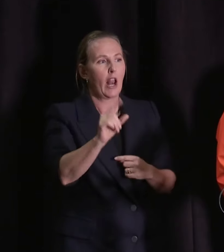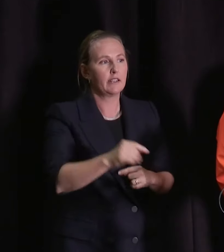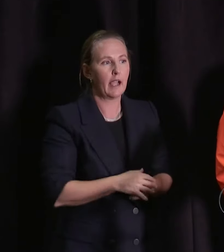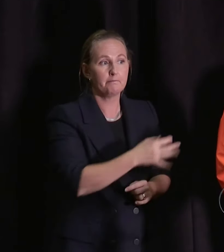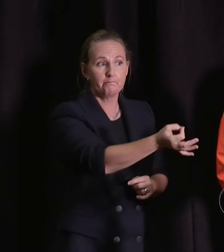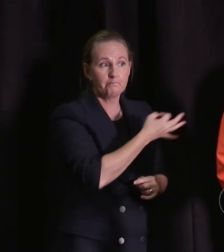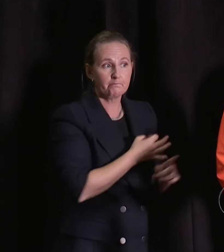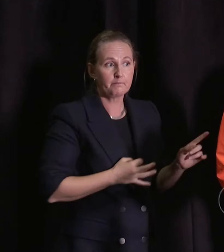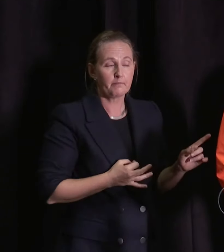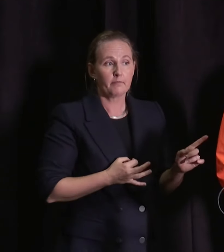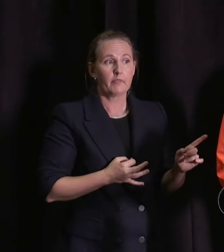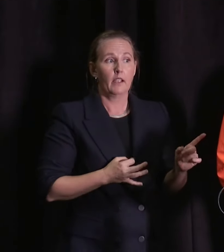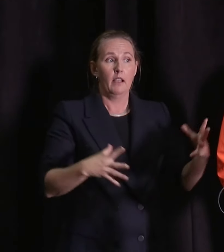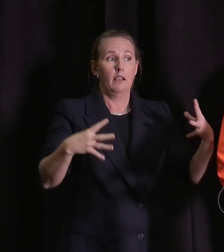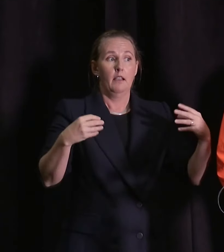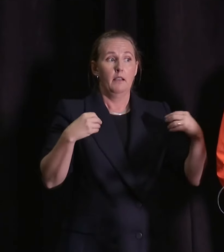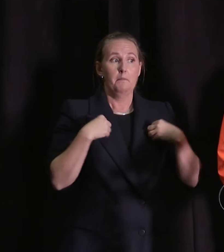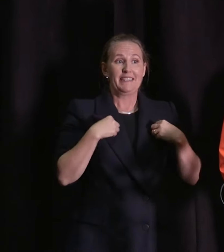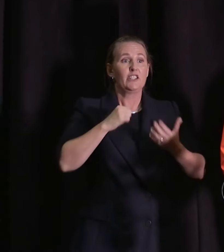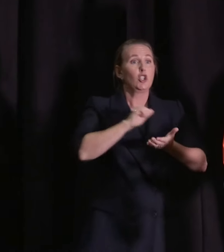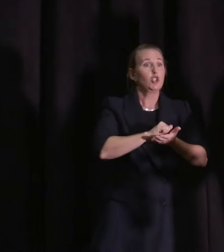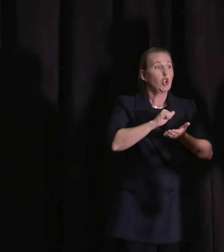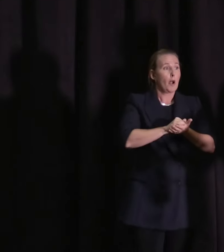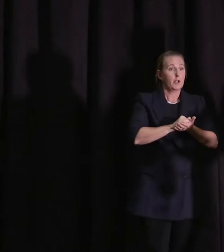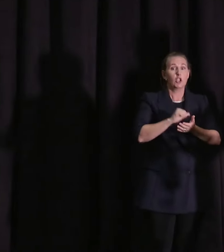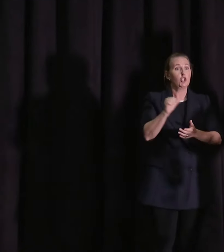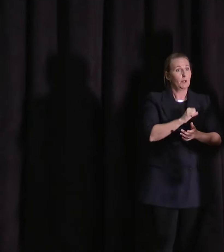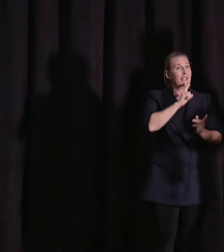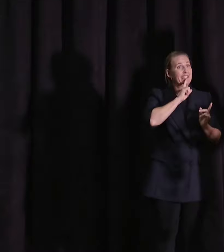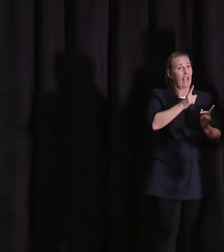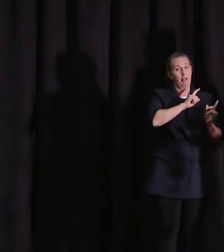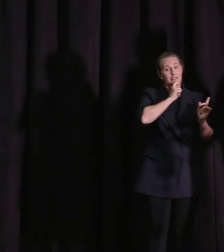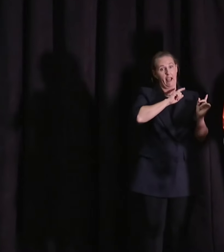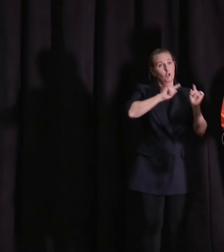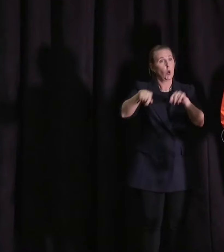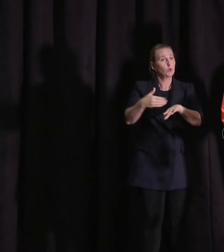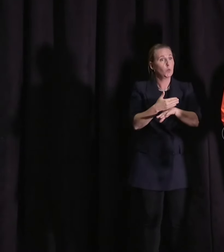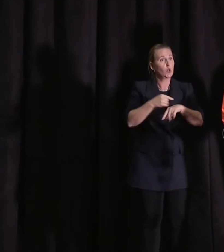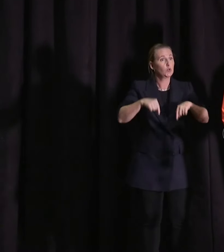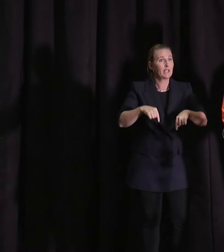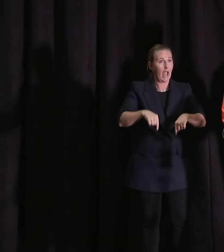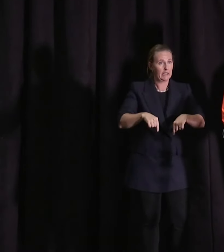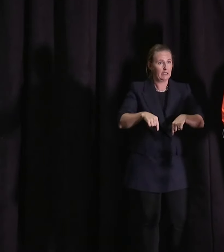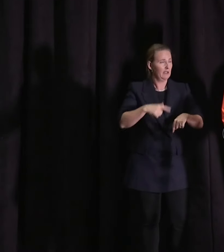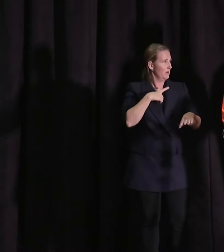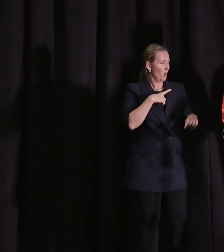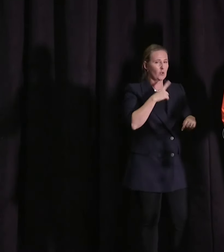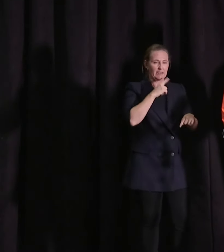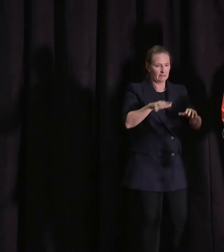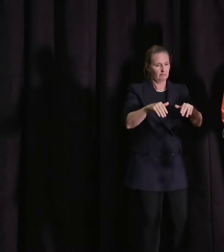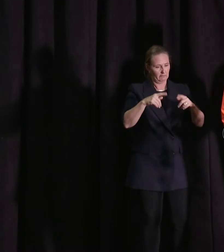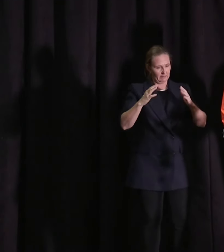businesses in Auckland and other affected areas be requiring your staff to make their way into work today, given the instructions to stay home and avoid urgent